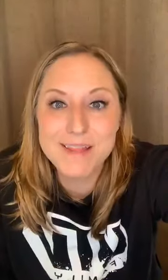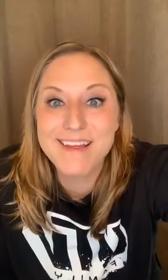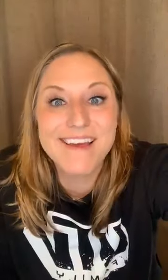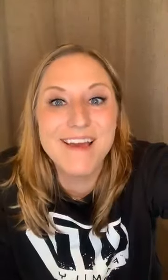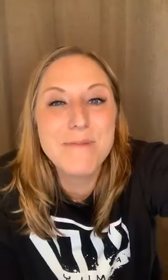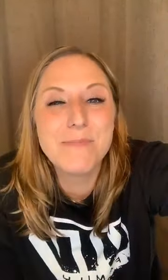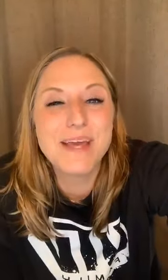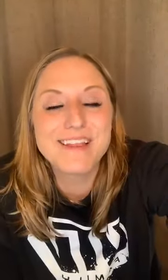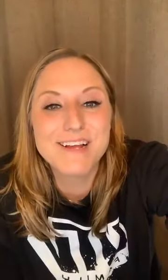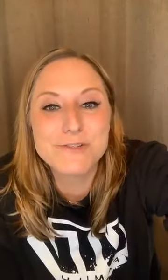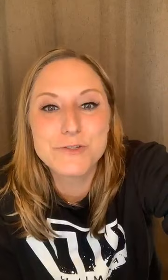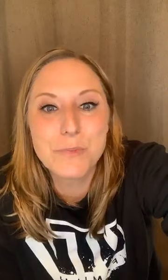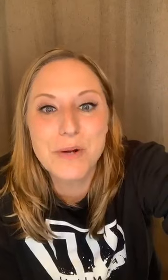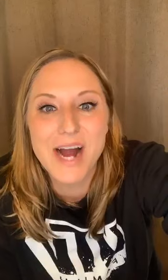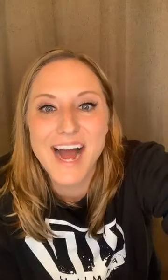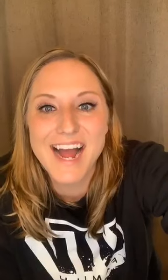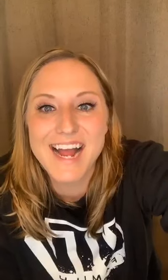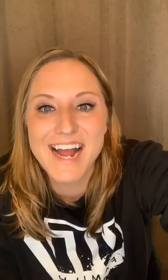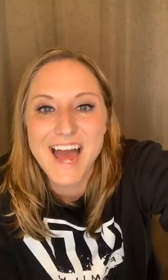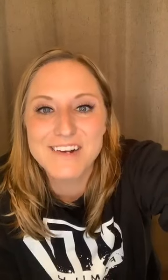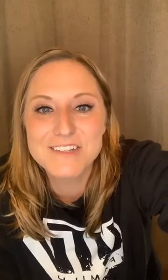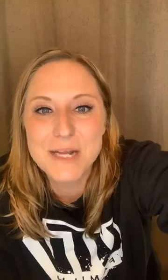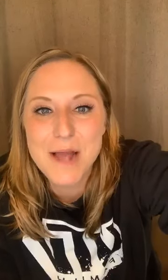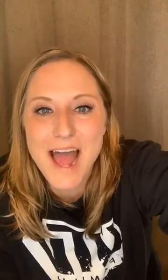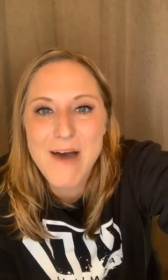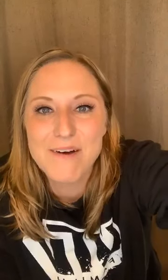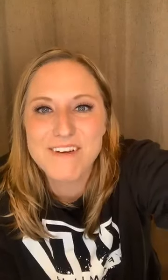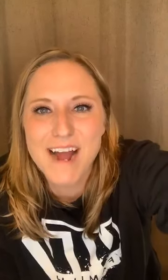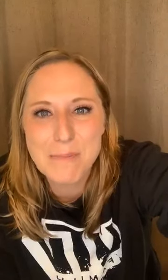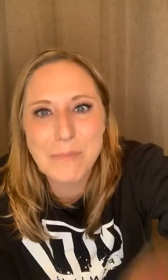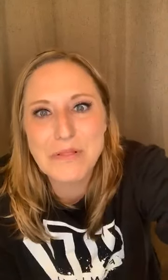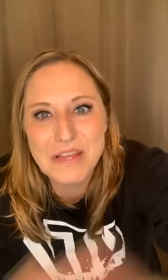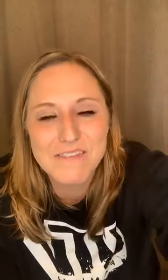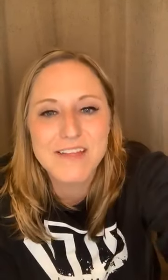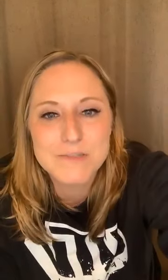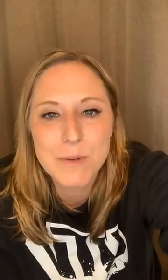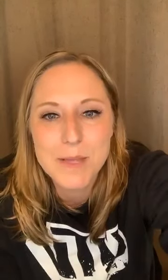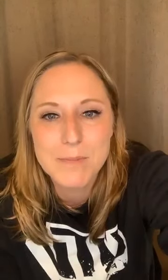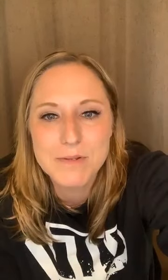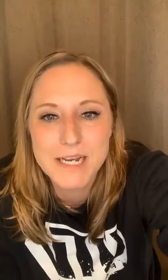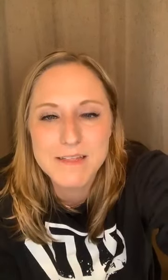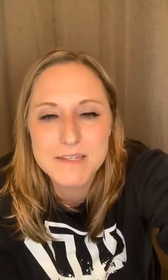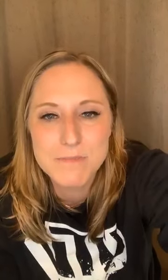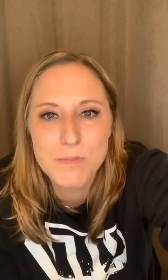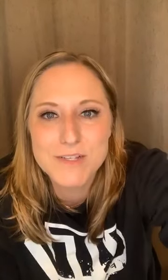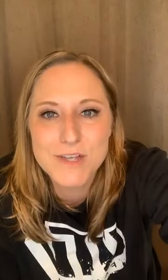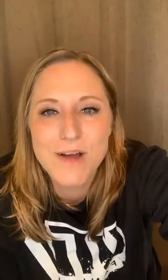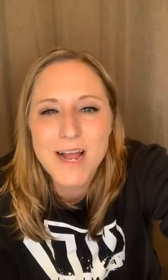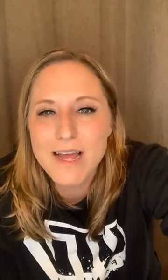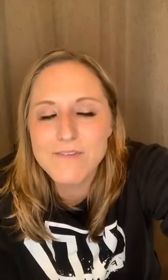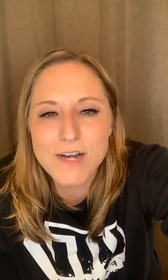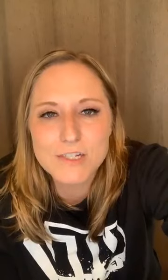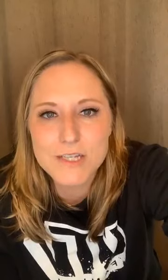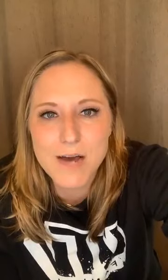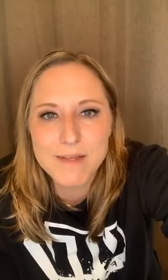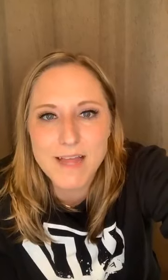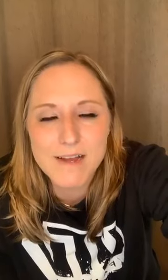like super high energy. However, I believe that's what people need at this moment. So if you guys just caught me live,